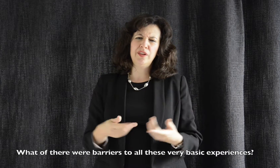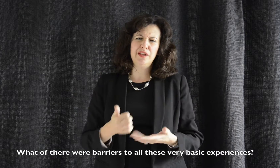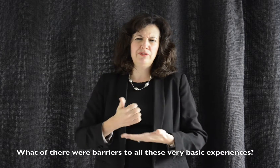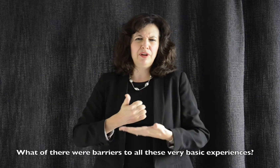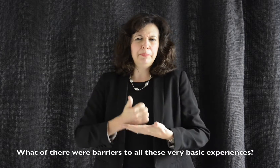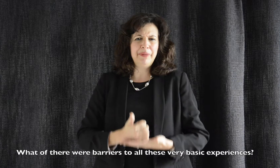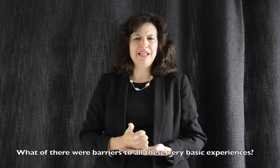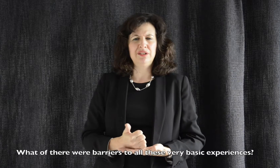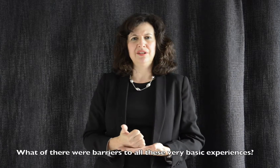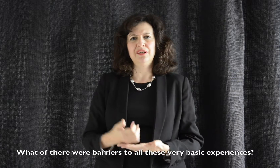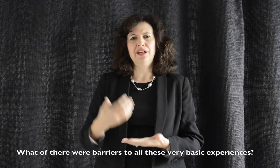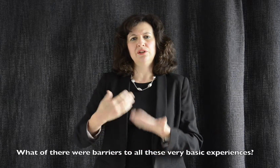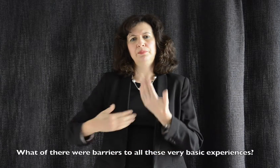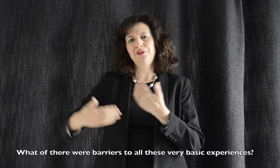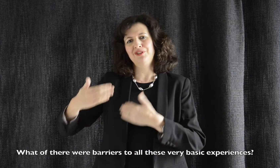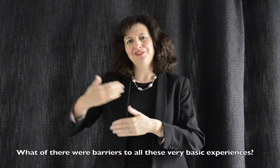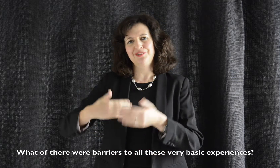these very basic experiences?